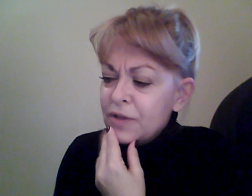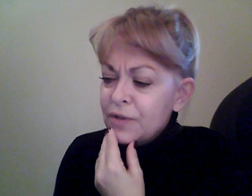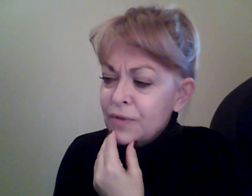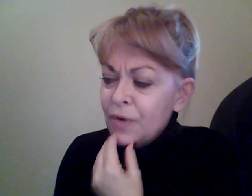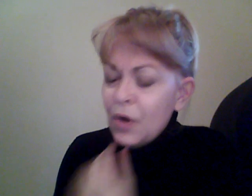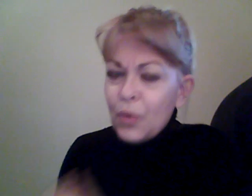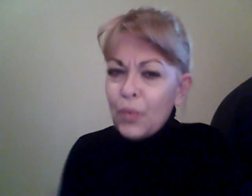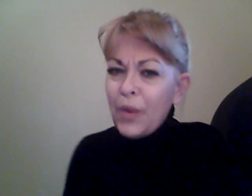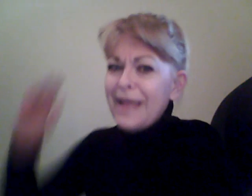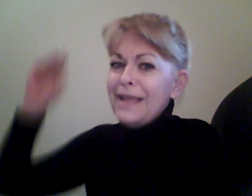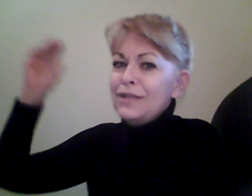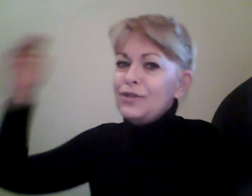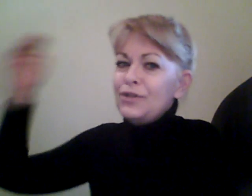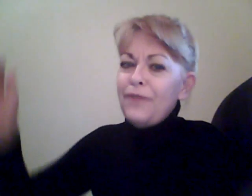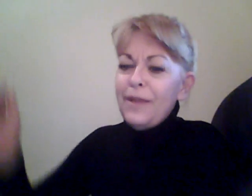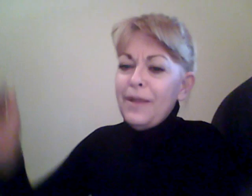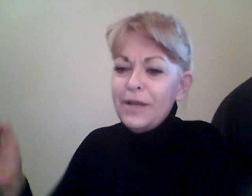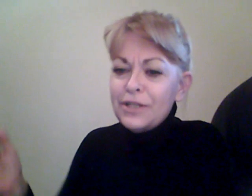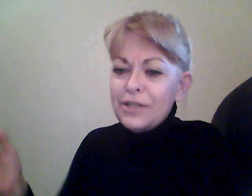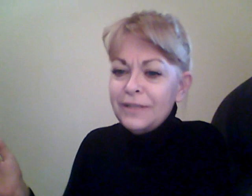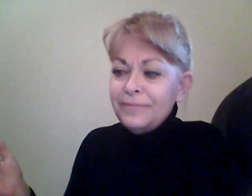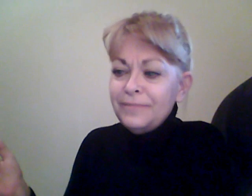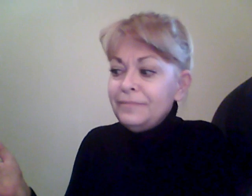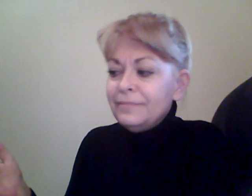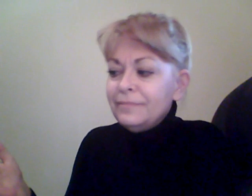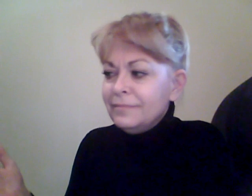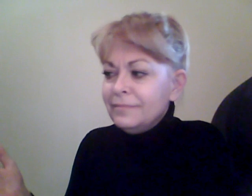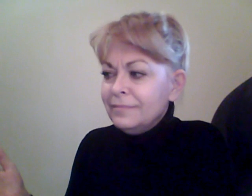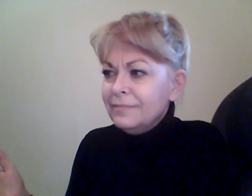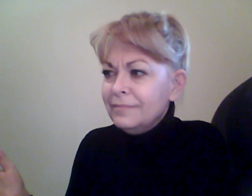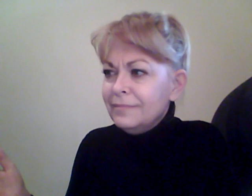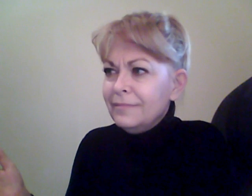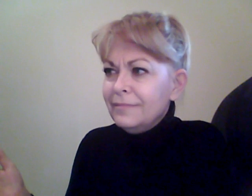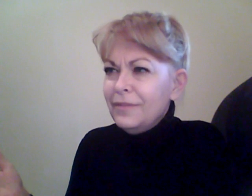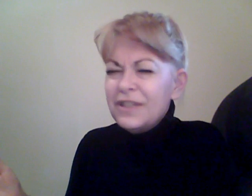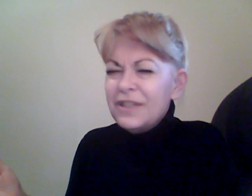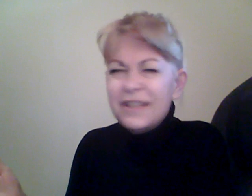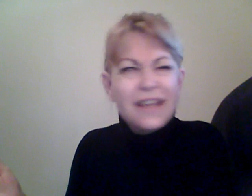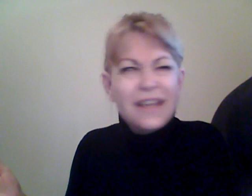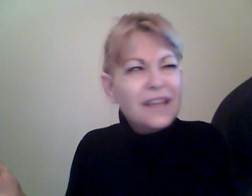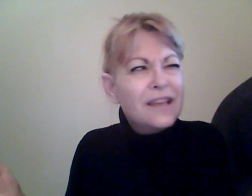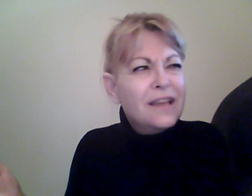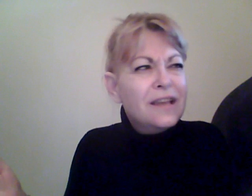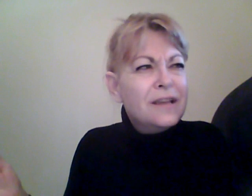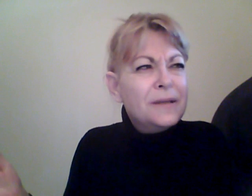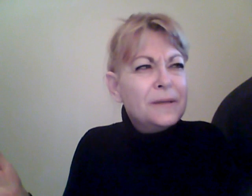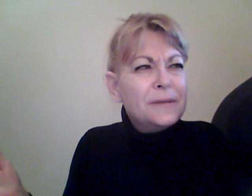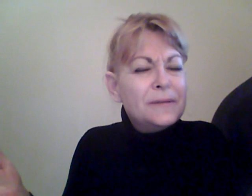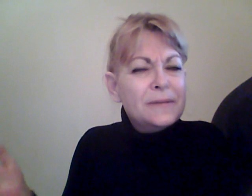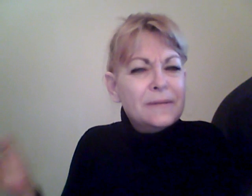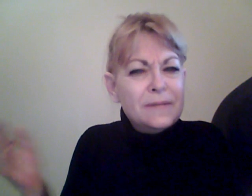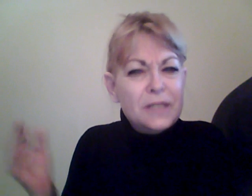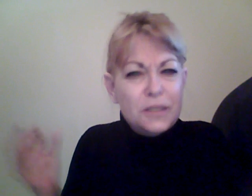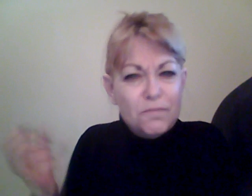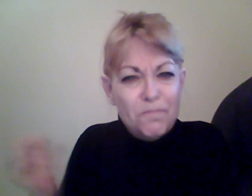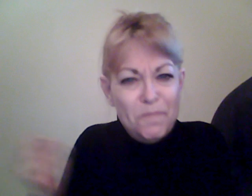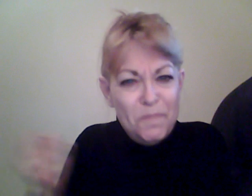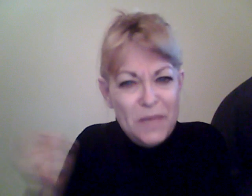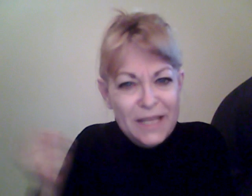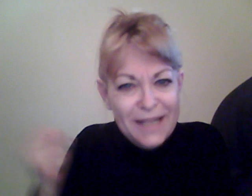to raise your vibration, which is like, speed it